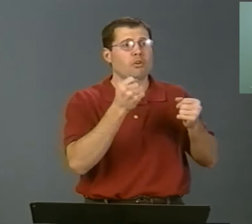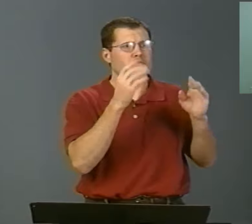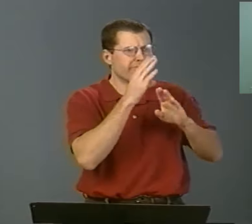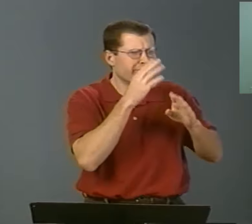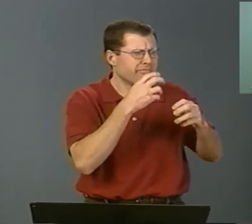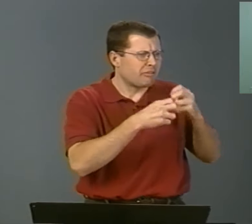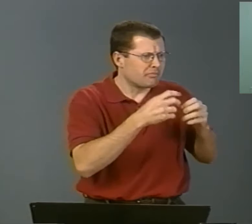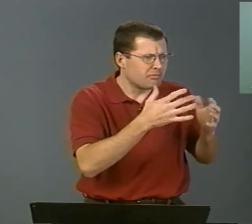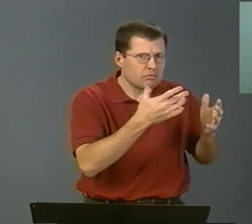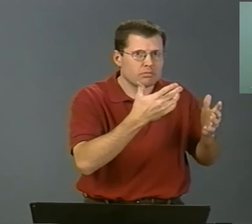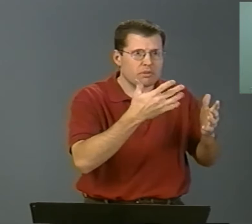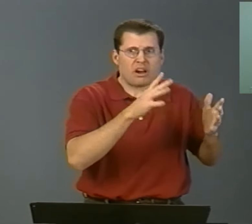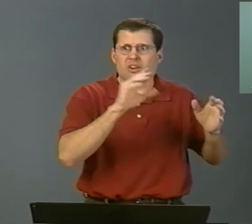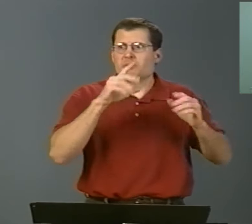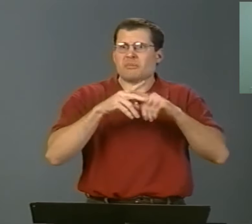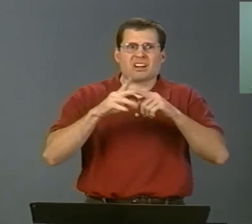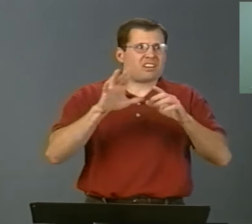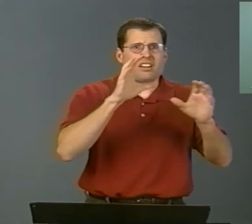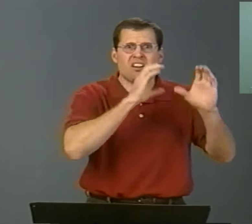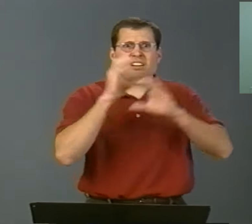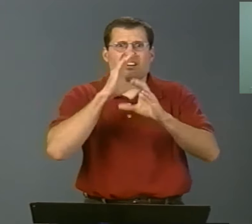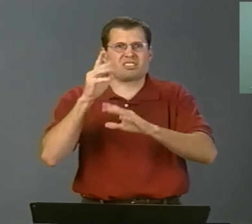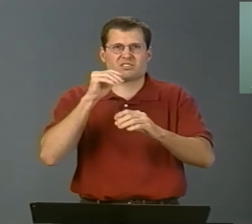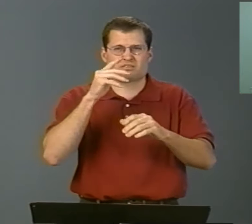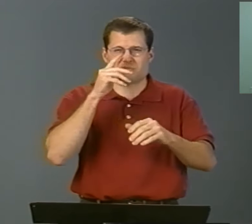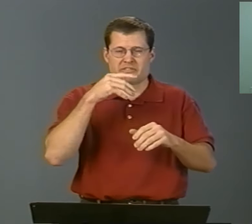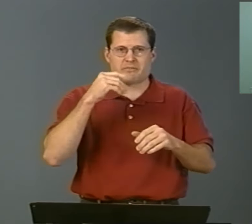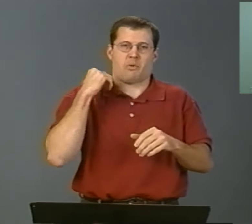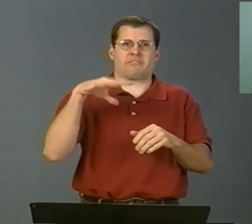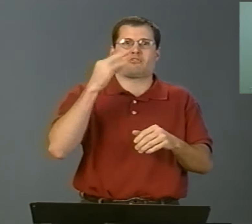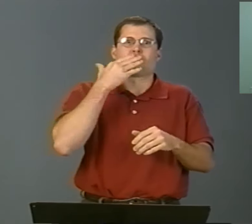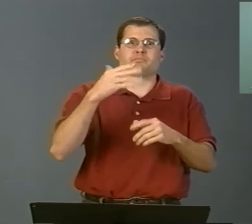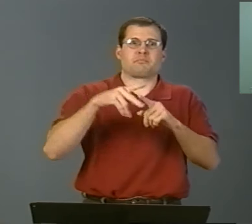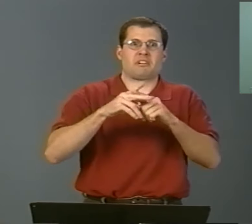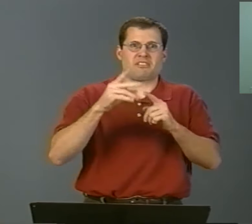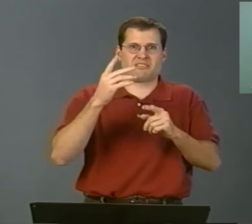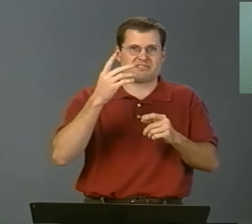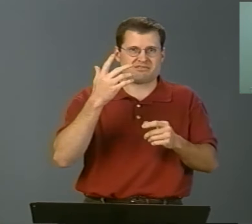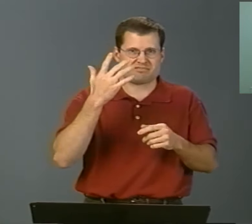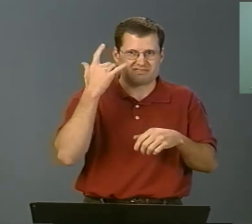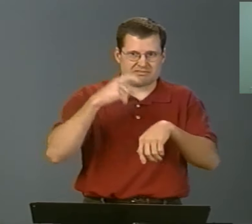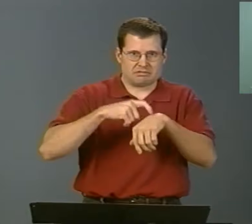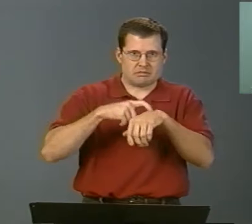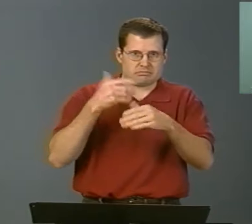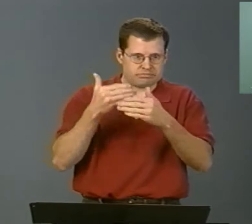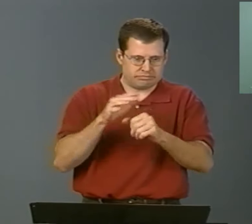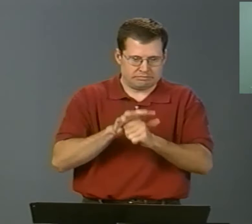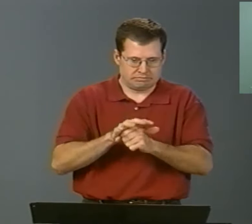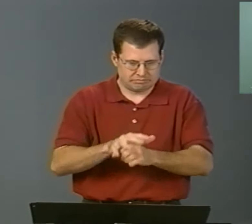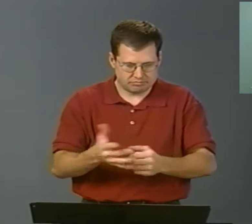mechanic, would be noticing problems that are showing up with your car.